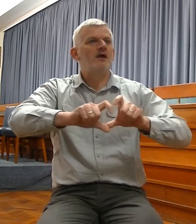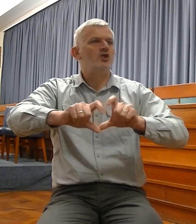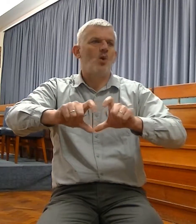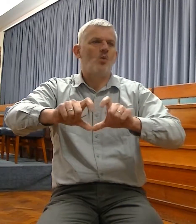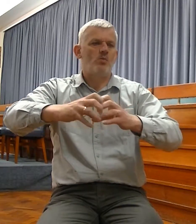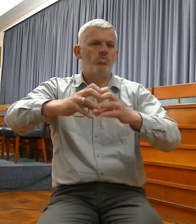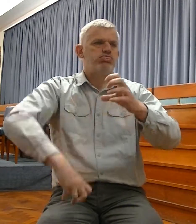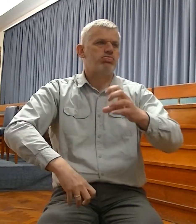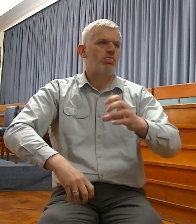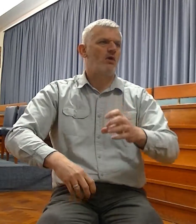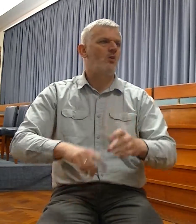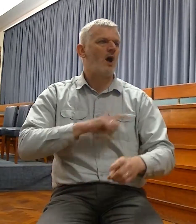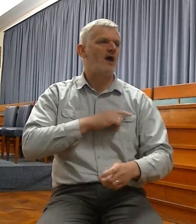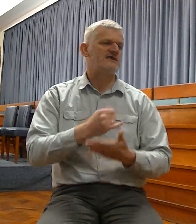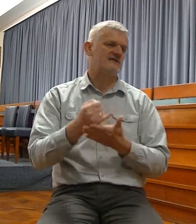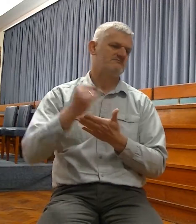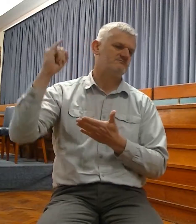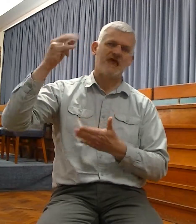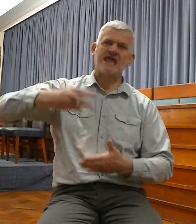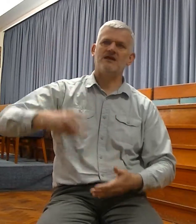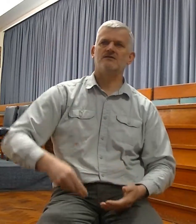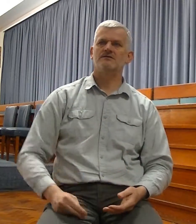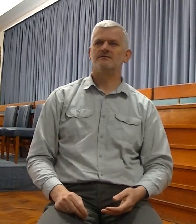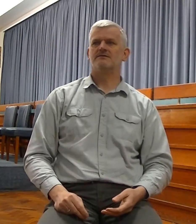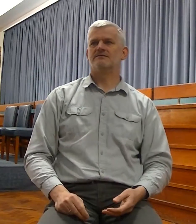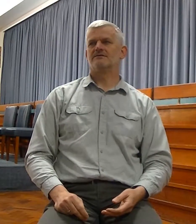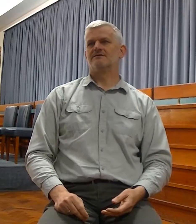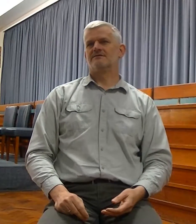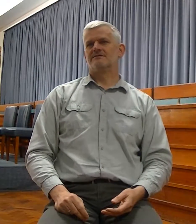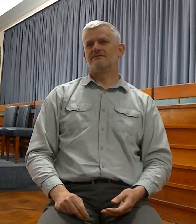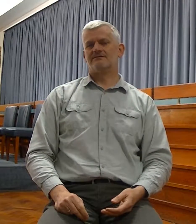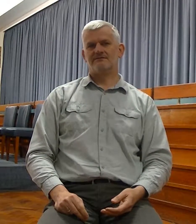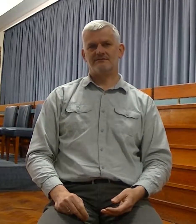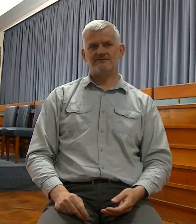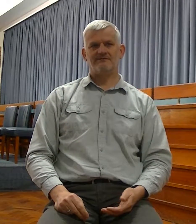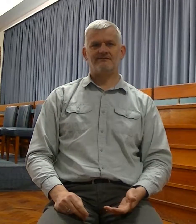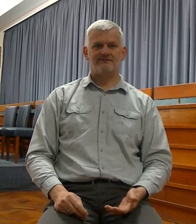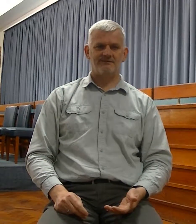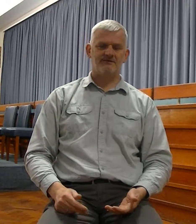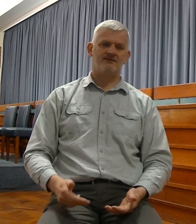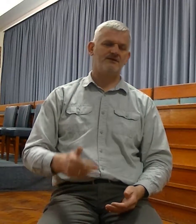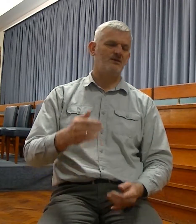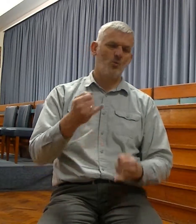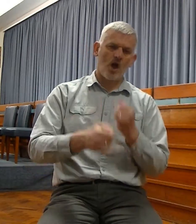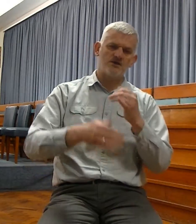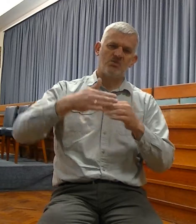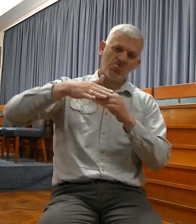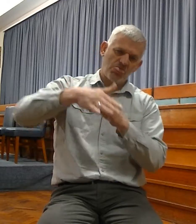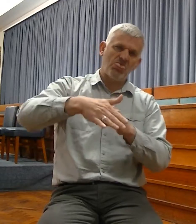disobedient. And a remnant was taken out of them. And then there was greater disobedience. Then there were dark days